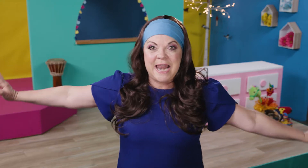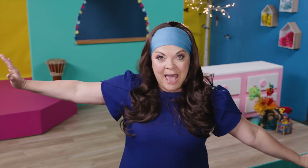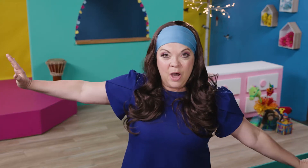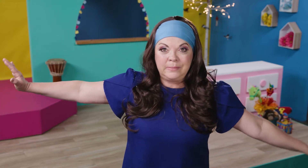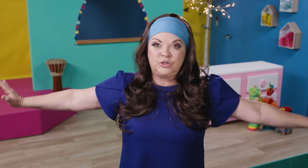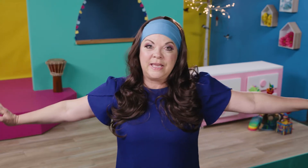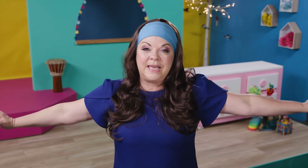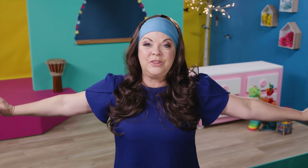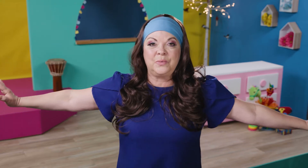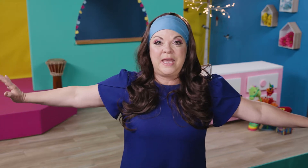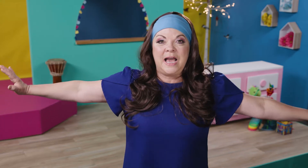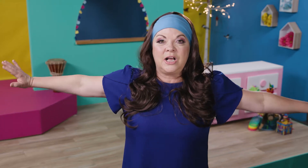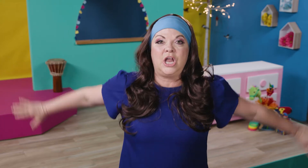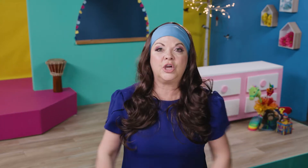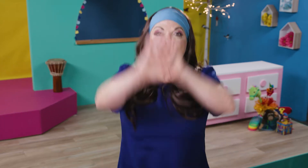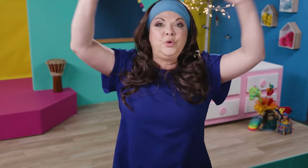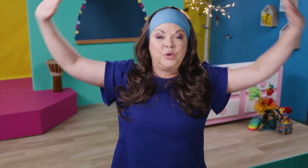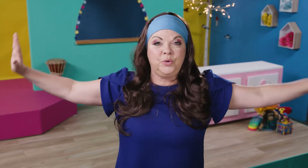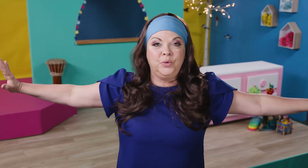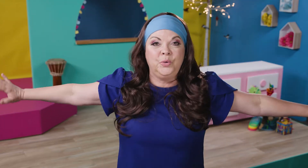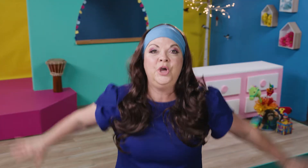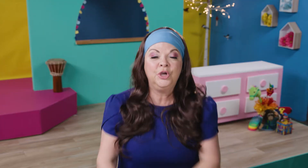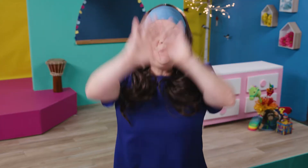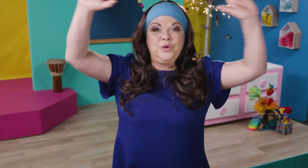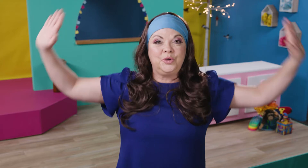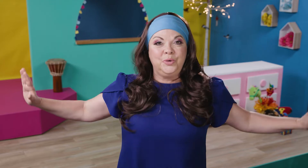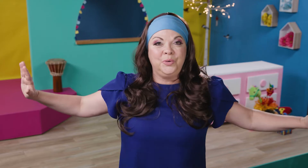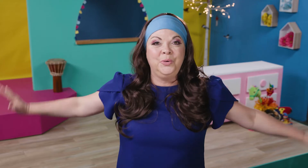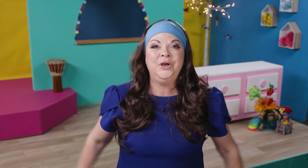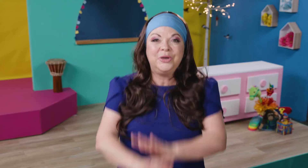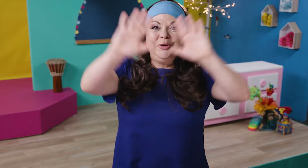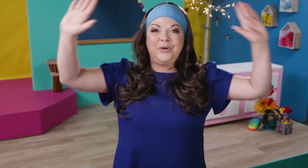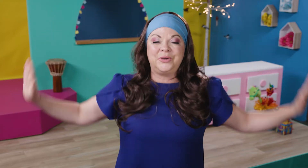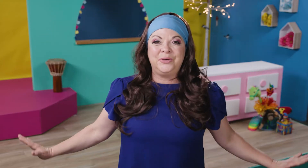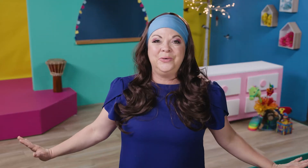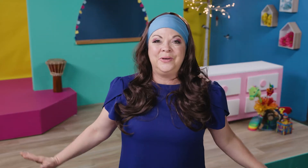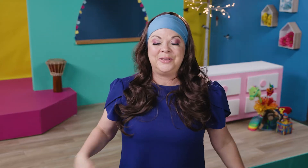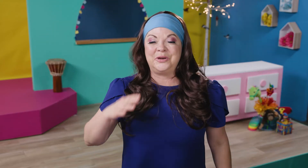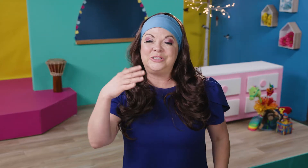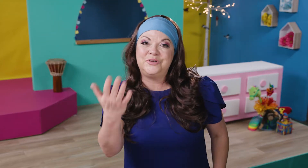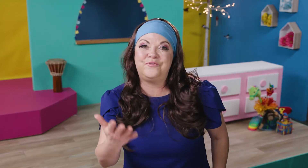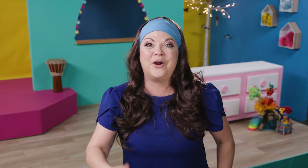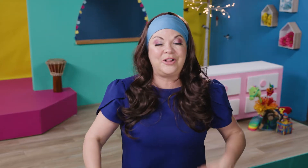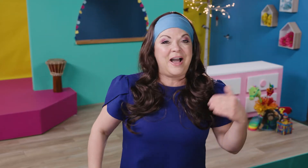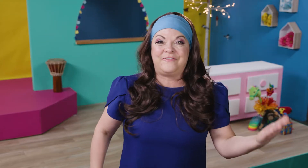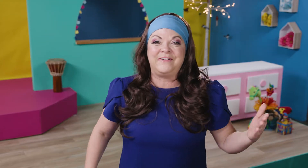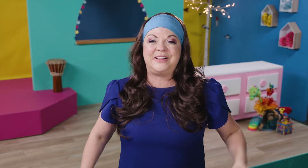now I'm striking three o'clock. Cuckoo, cuckoo, cuckoo. Can also do four o'clock, five o